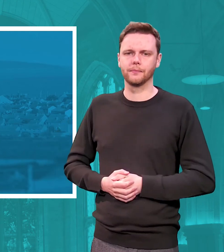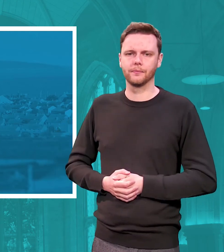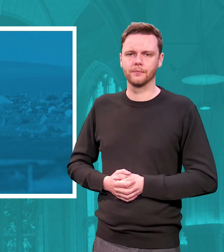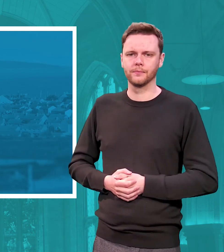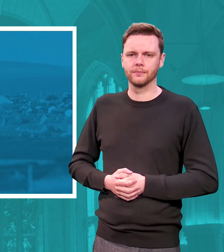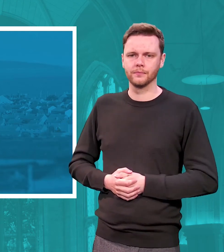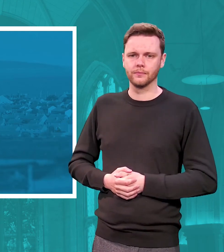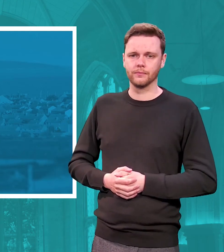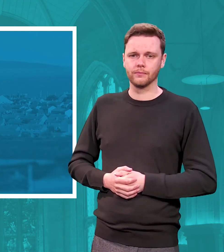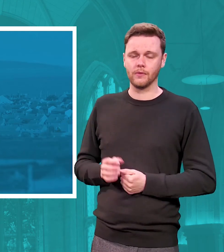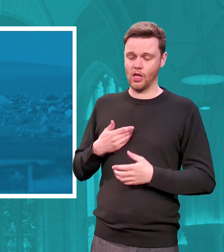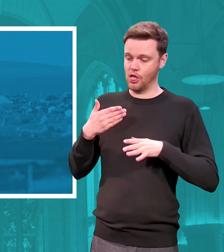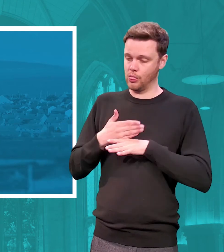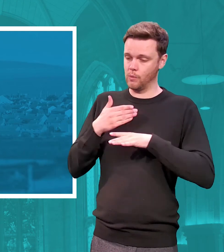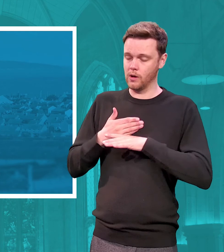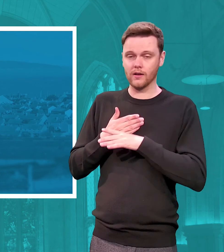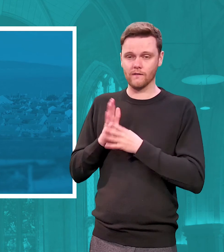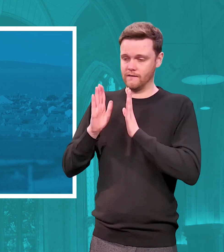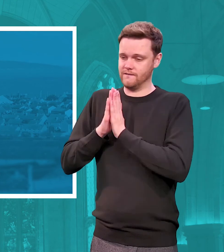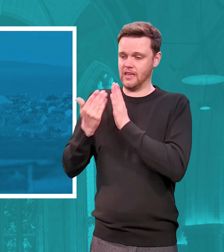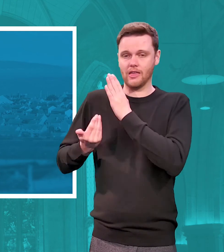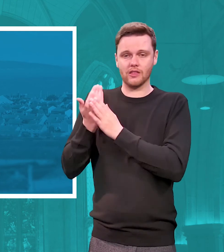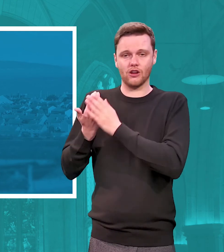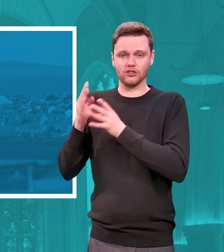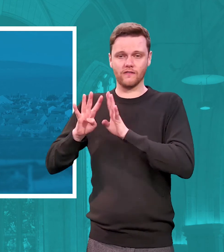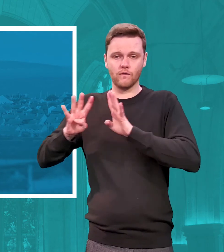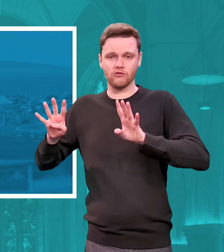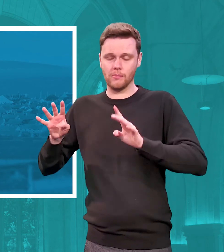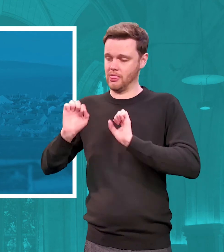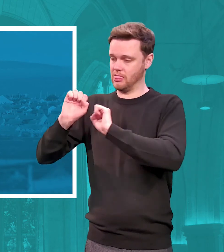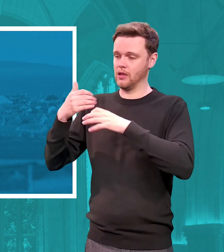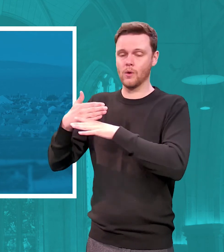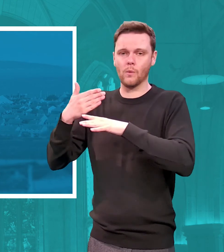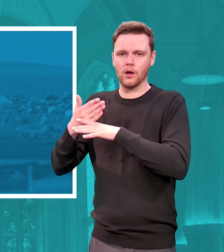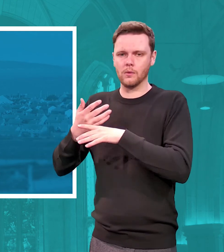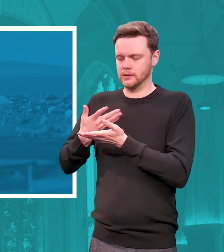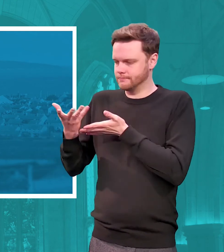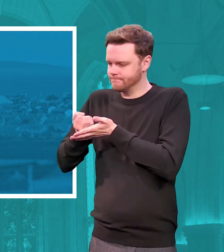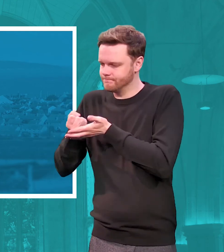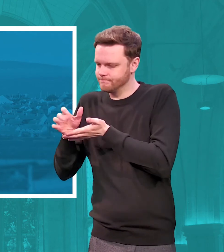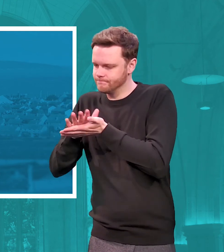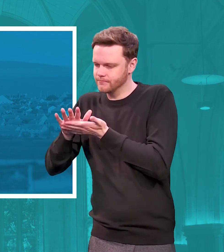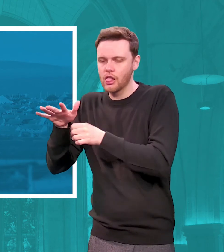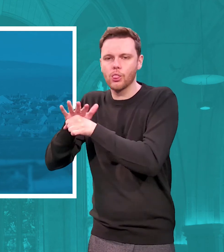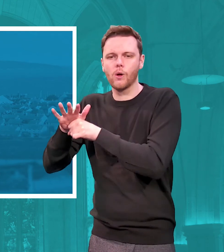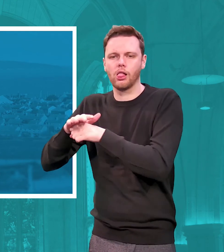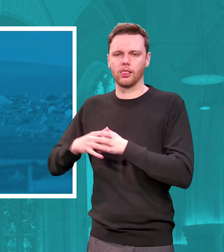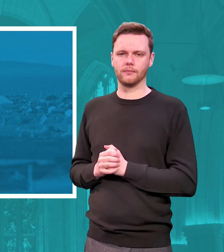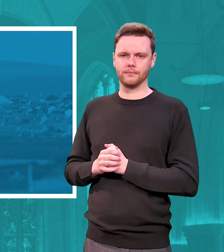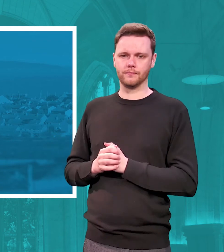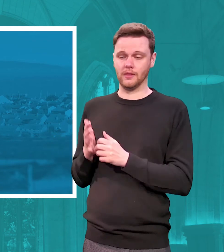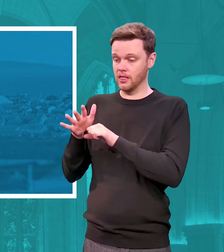the work of the faith nurture forum is all about resourcing the local and the local